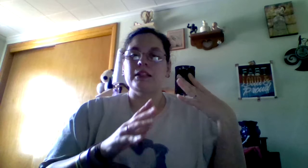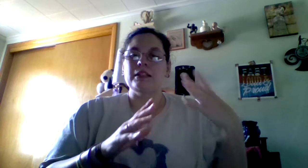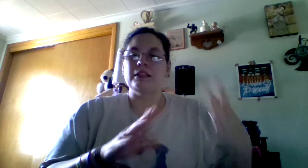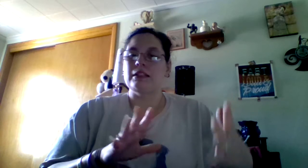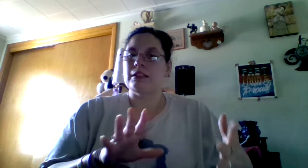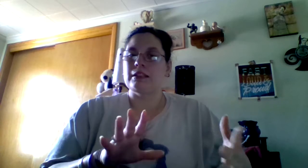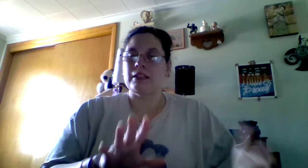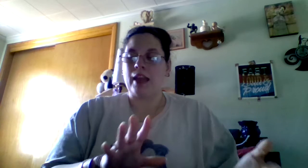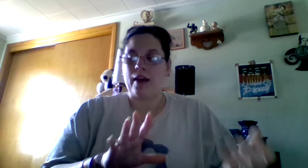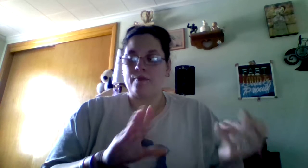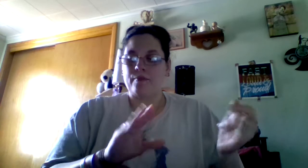Yeah.